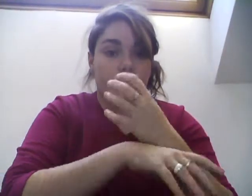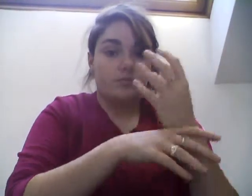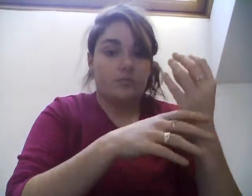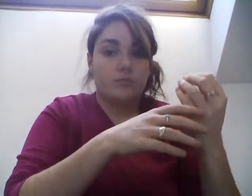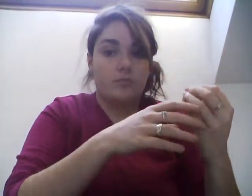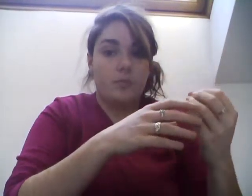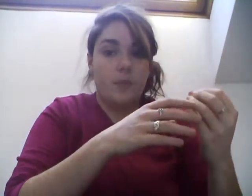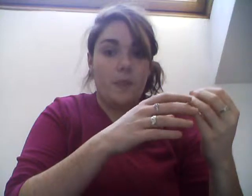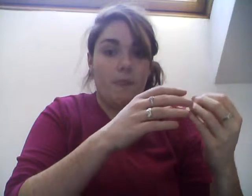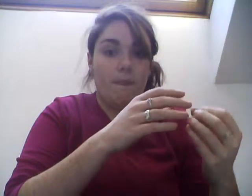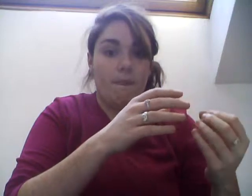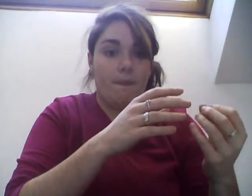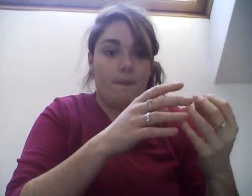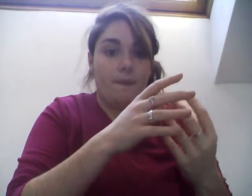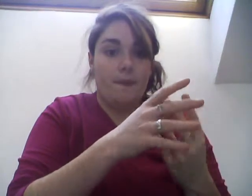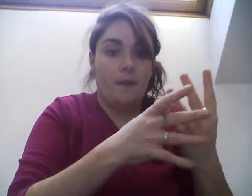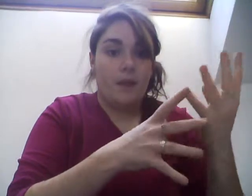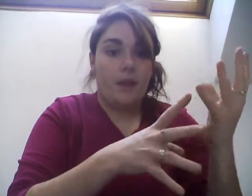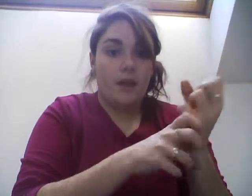this chemical energy of this food.